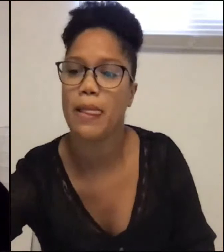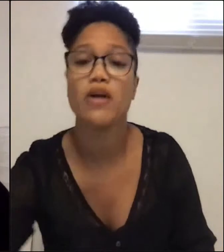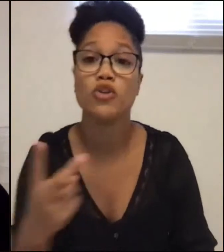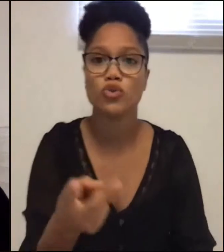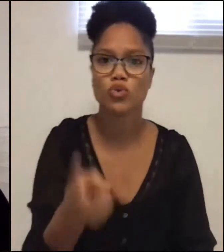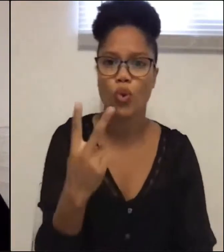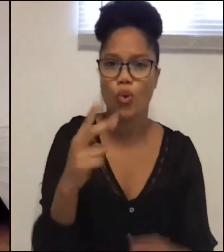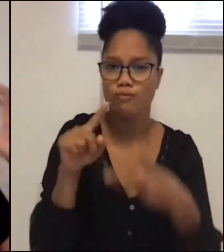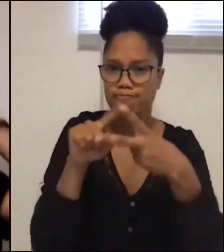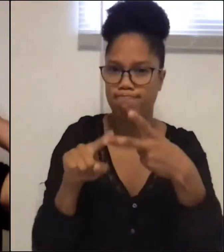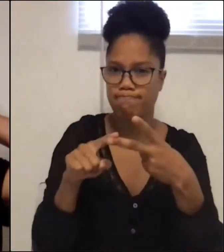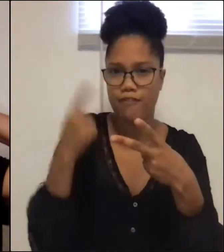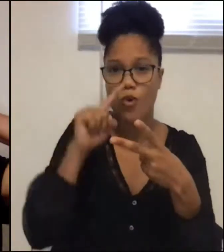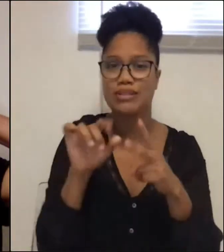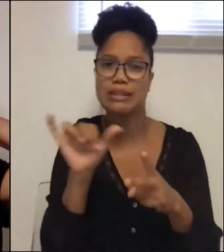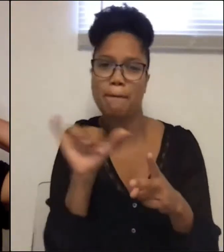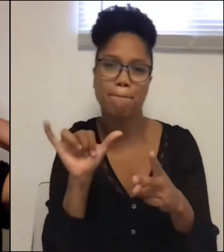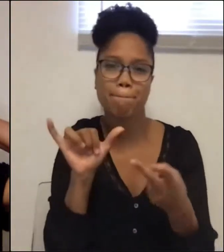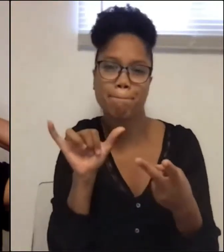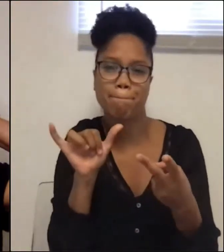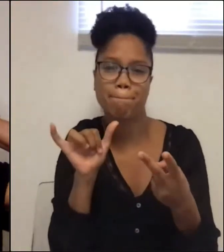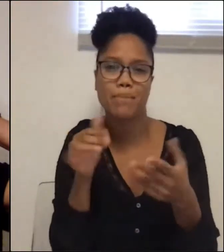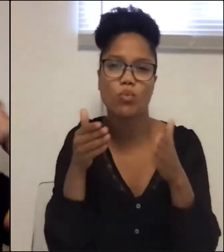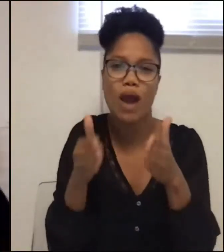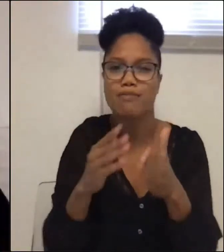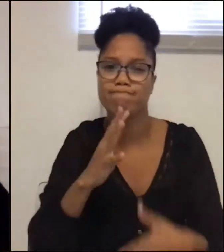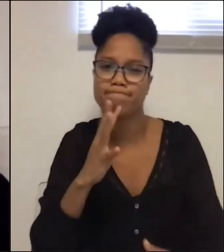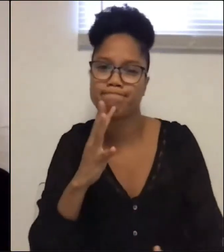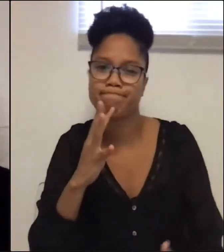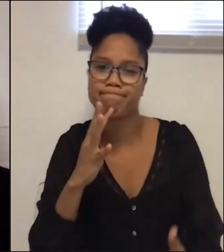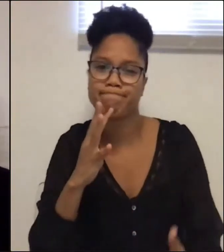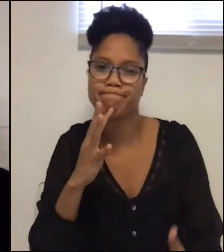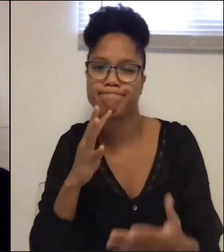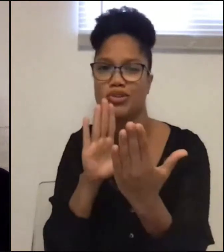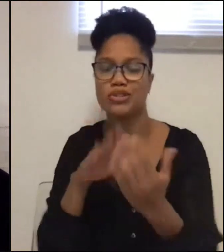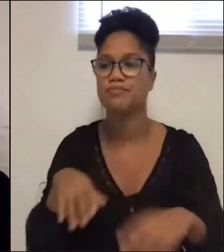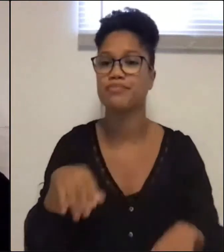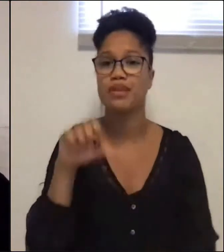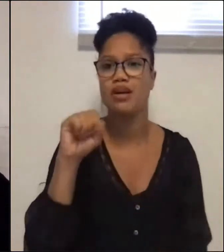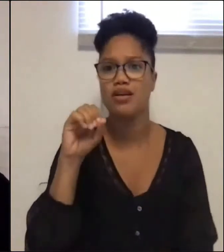on a similar form. On the same form. the Sonnet District.